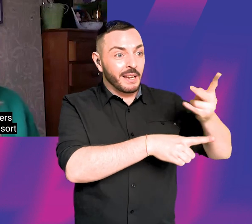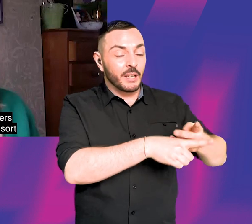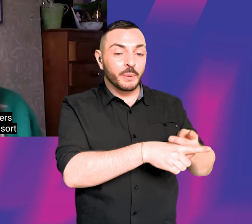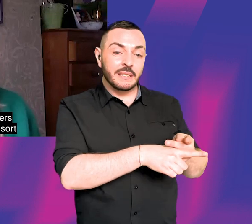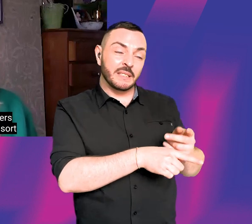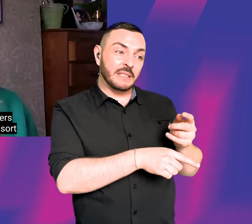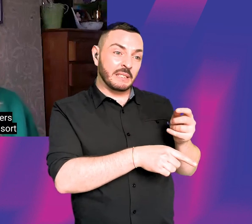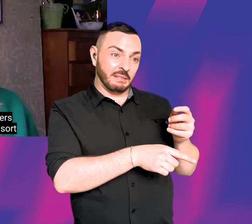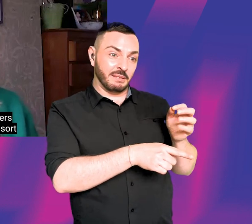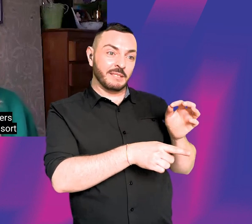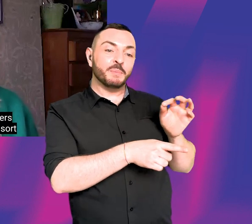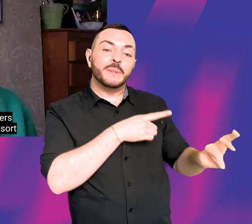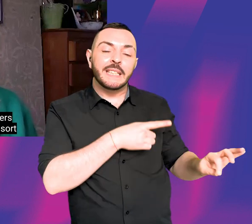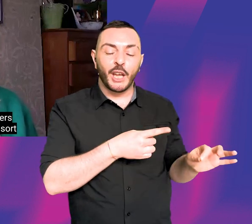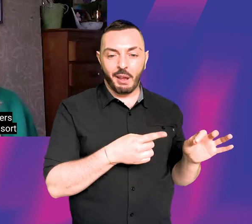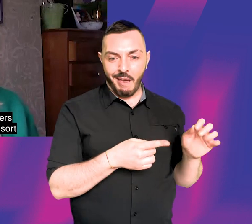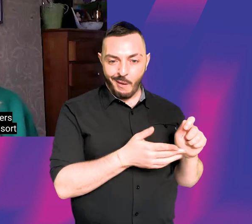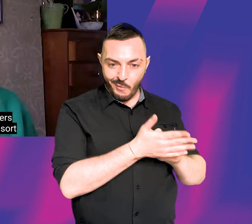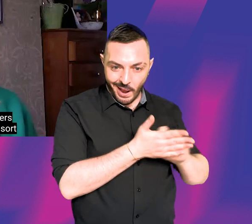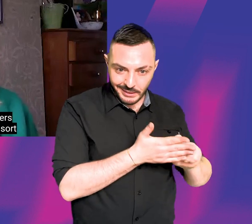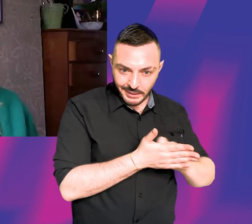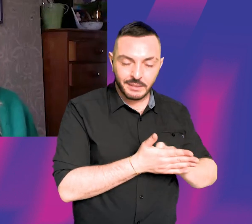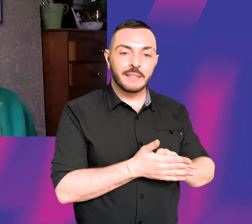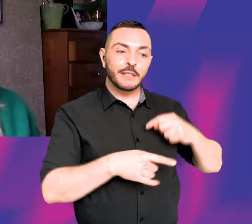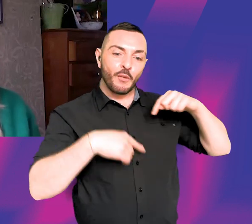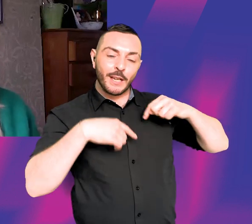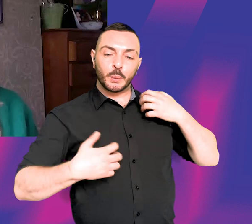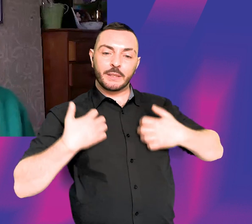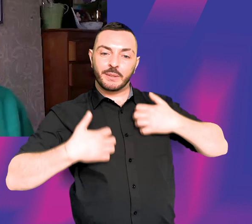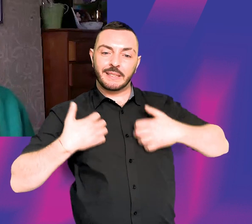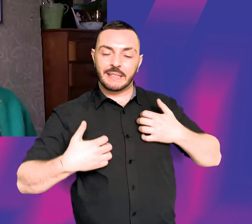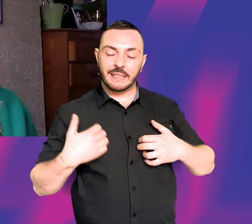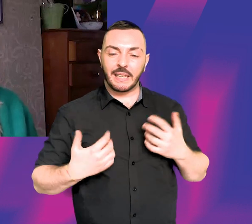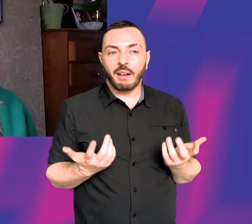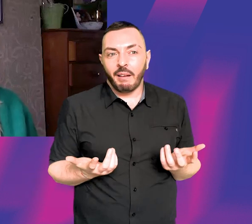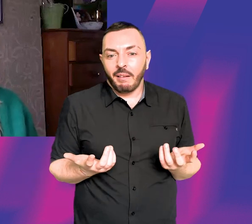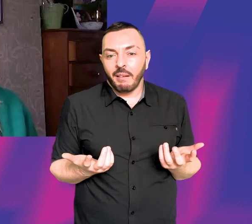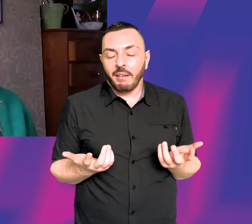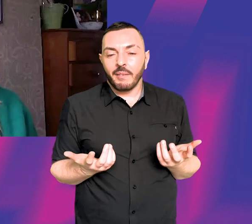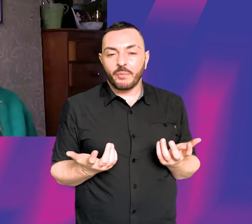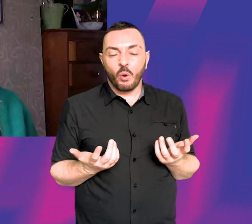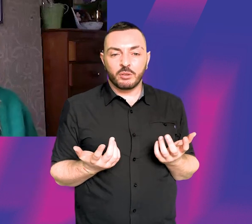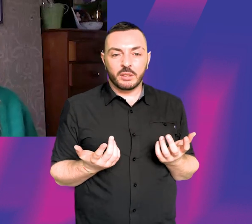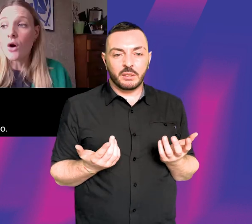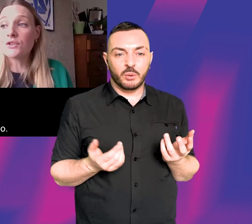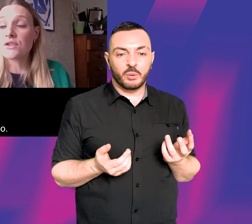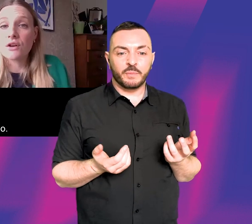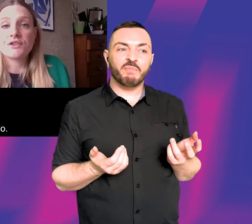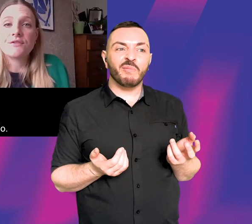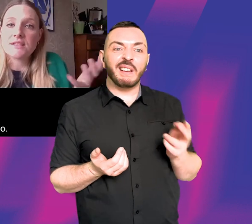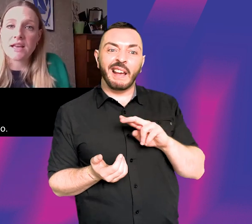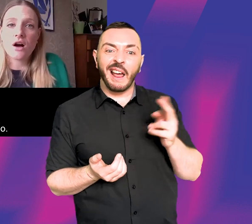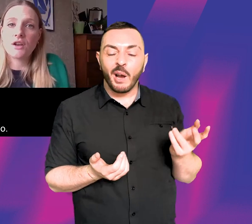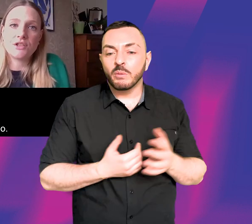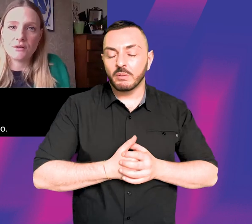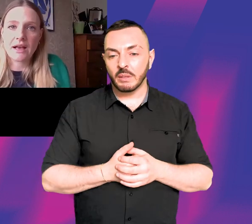really interesting writers and directors much more than I would sort of consciously choose to kind of switch in and out of things. Also, there are